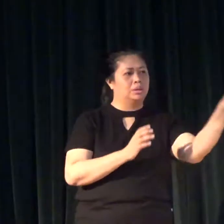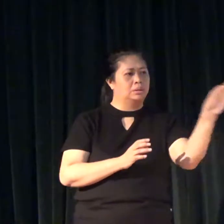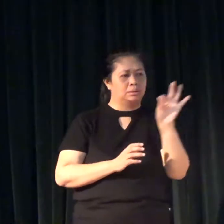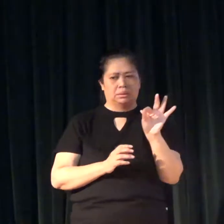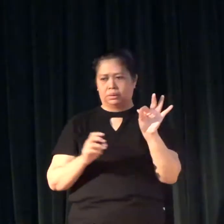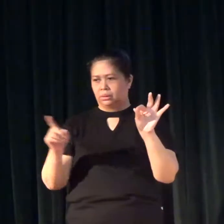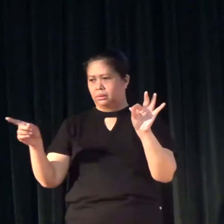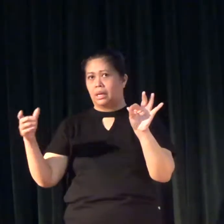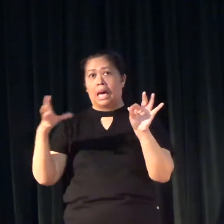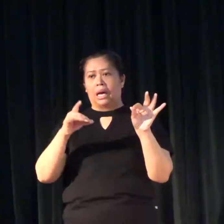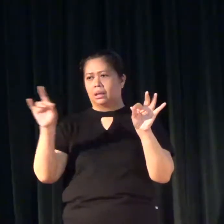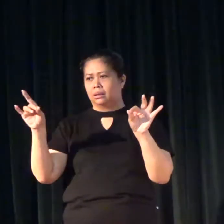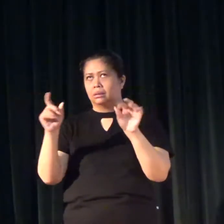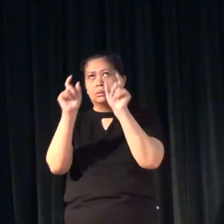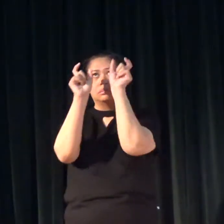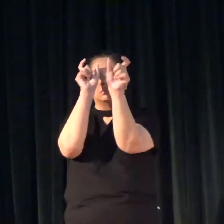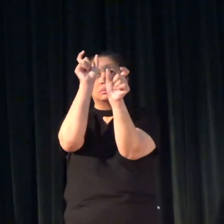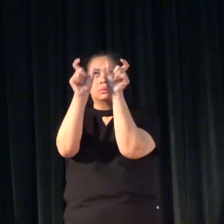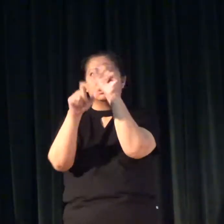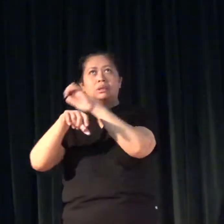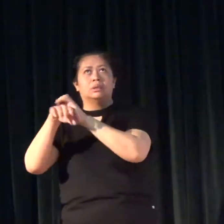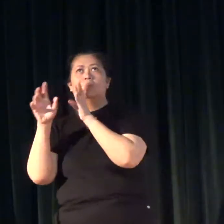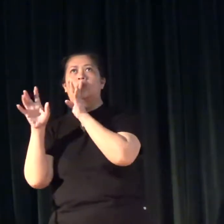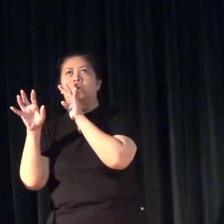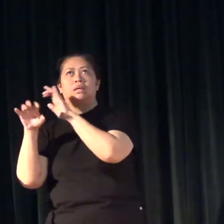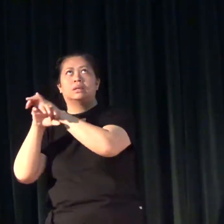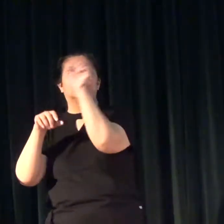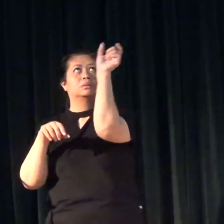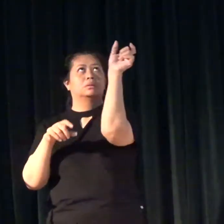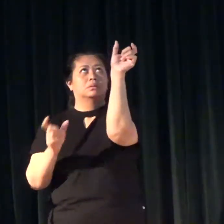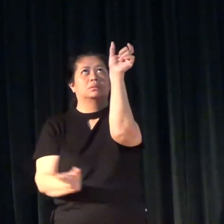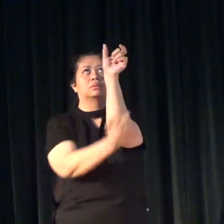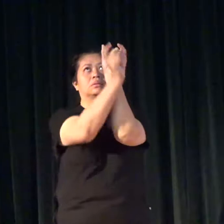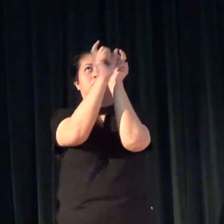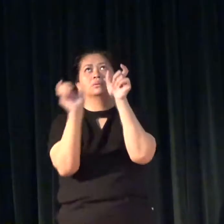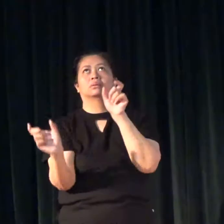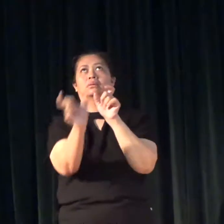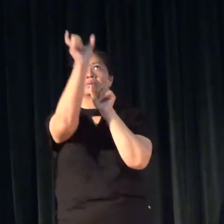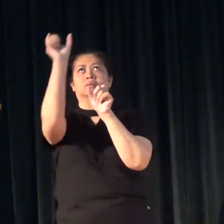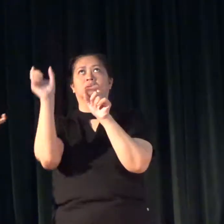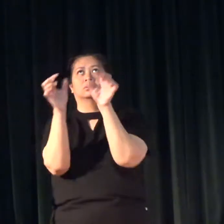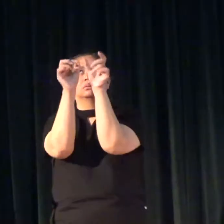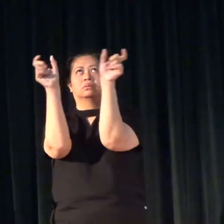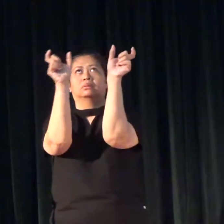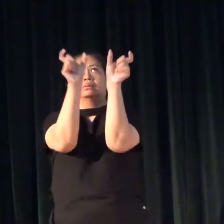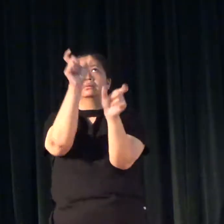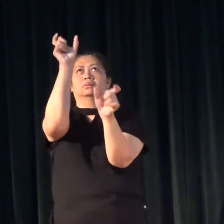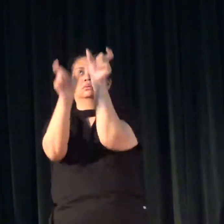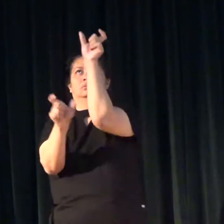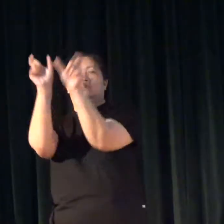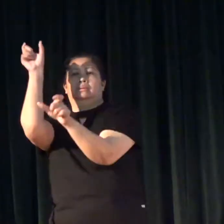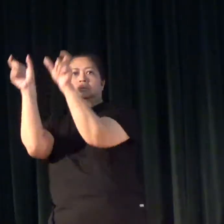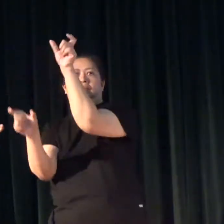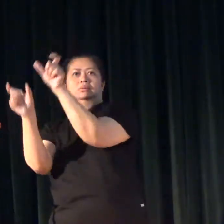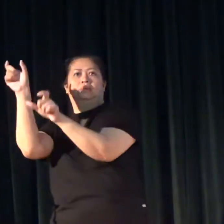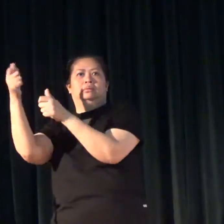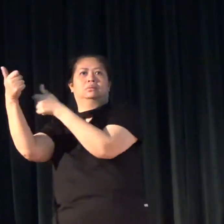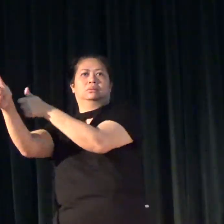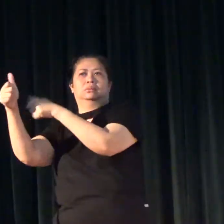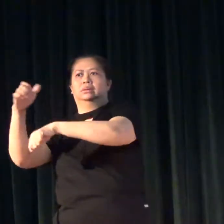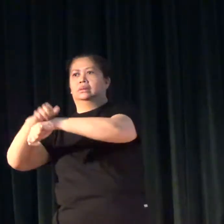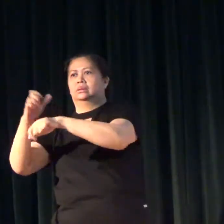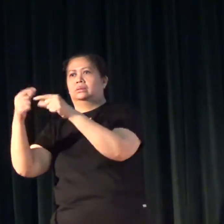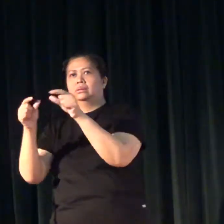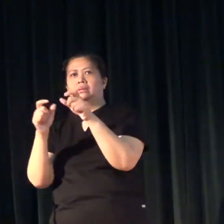and appropriate them and connect them to that English statement,